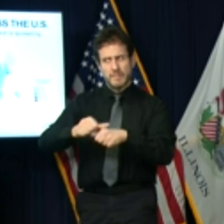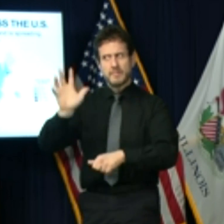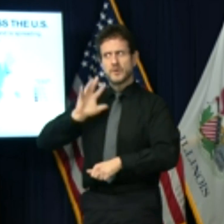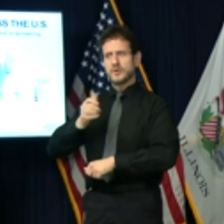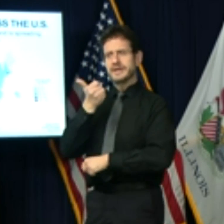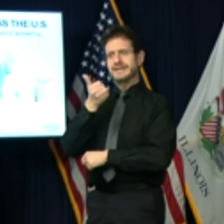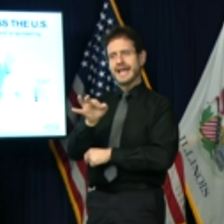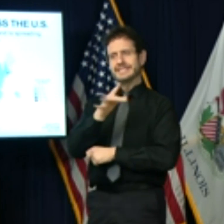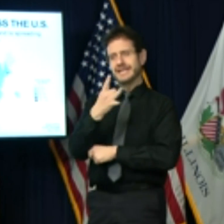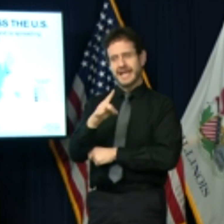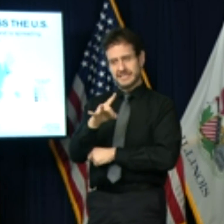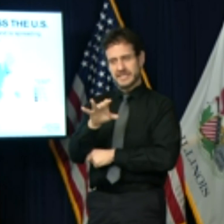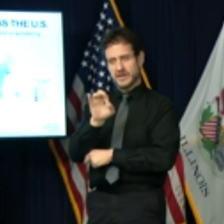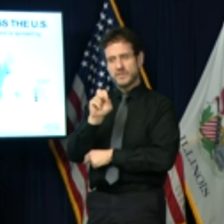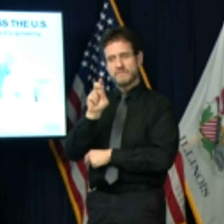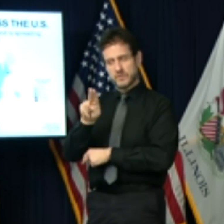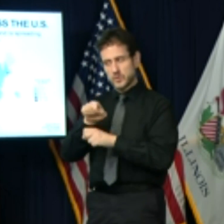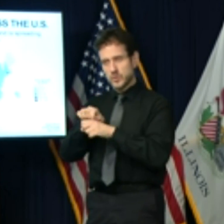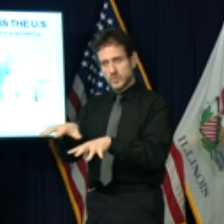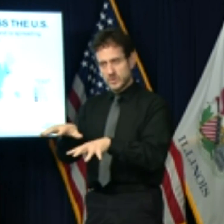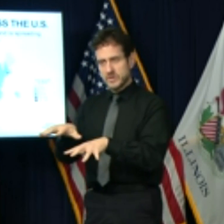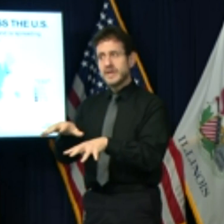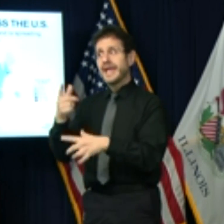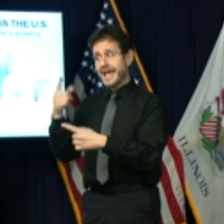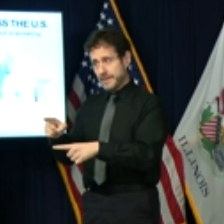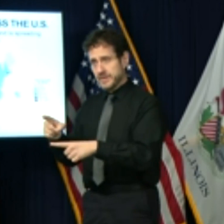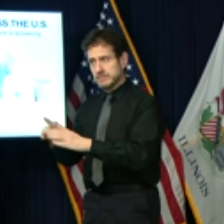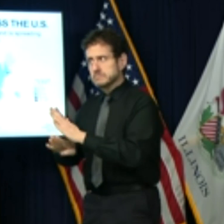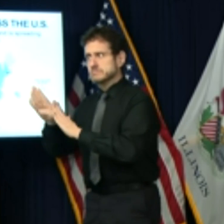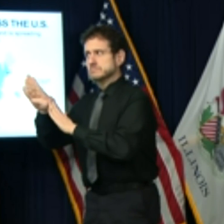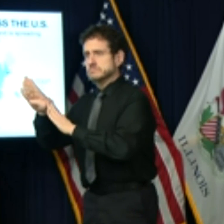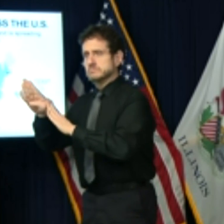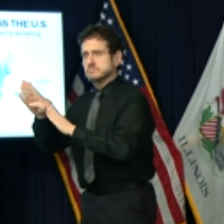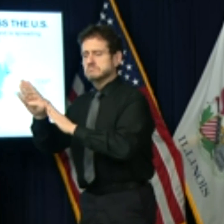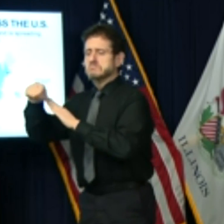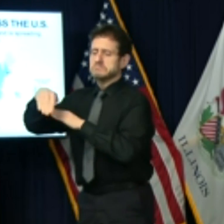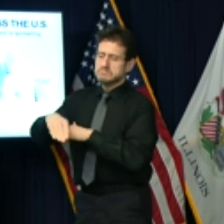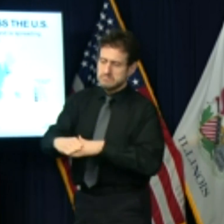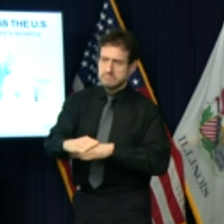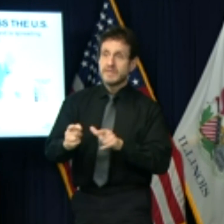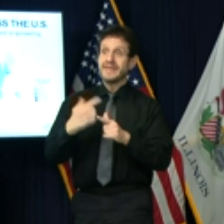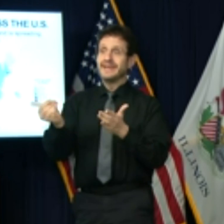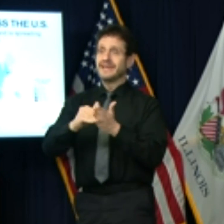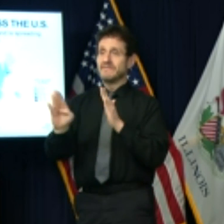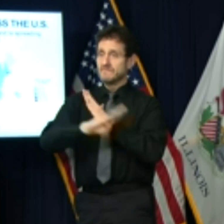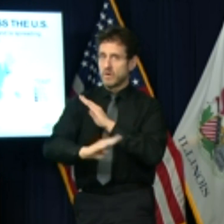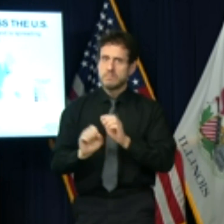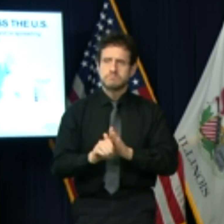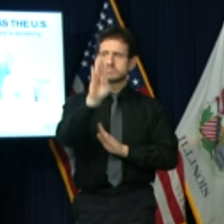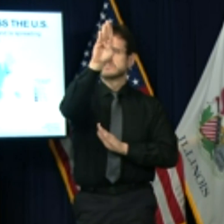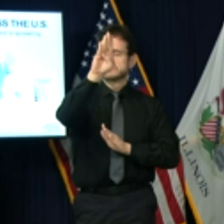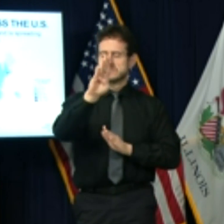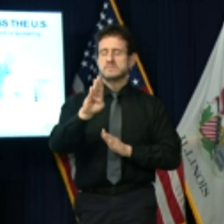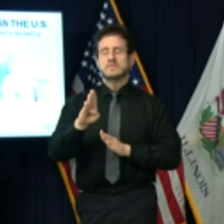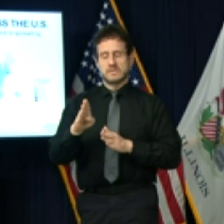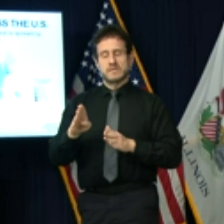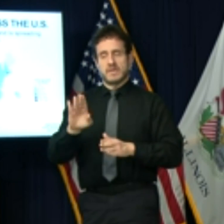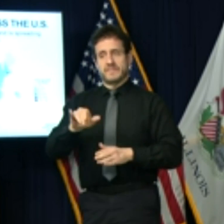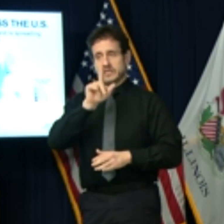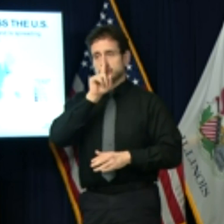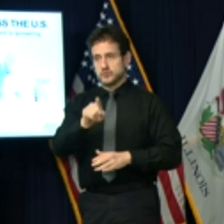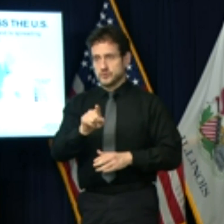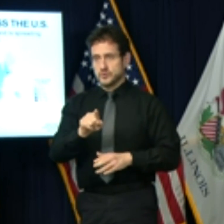and those predictions turned out to be accurate. That's true across the Midwest right now, from the